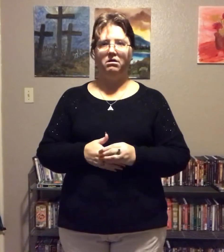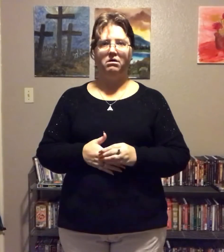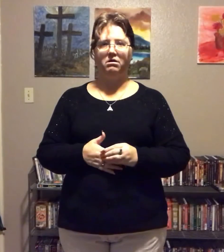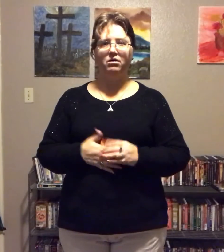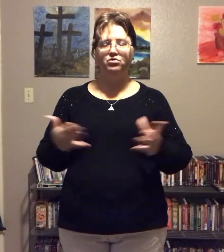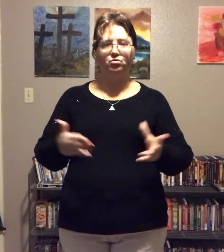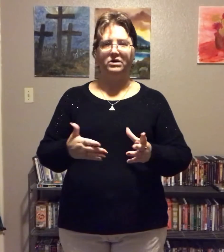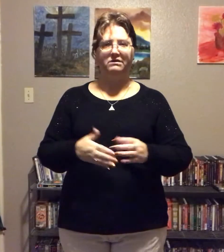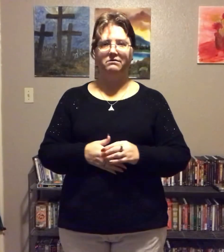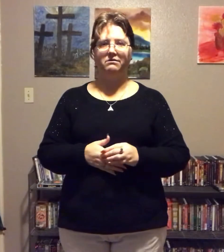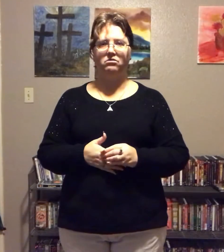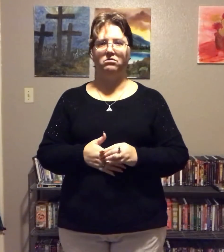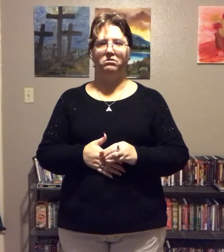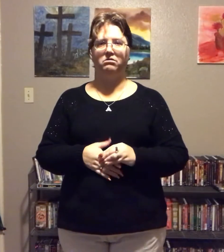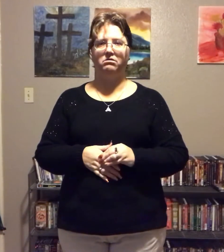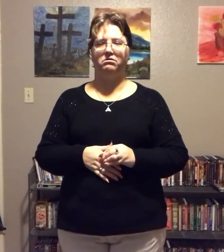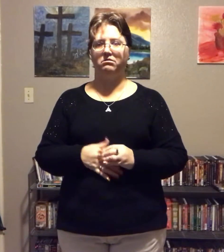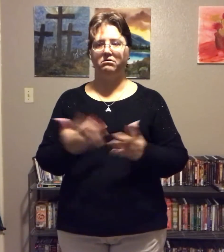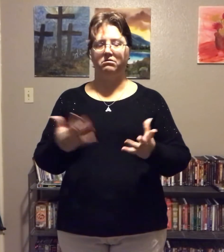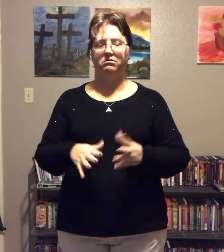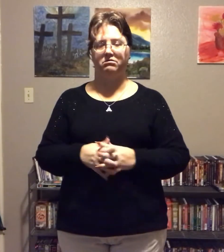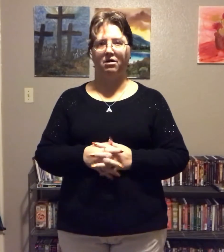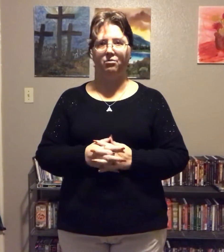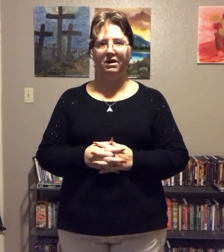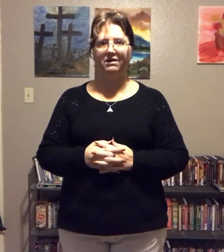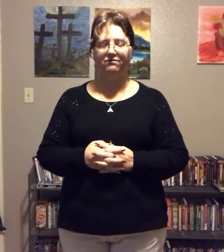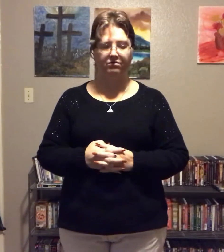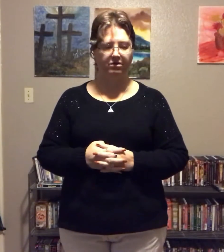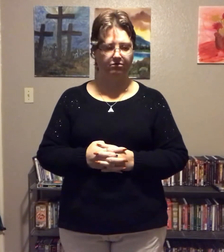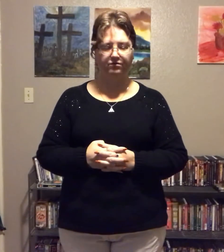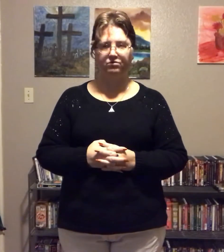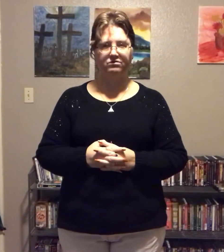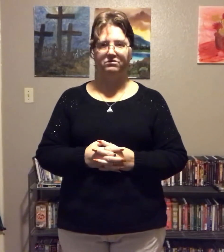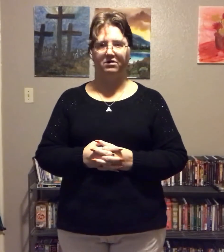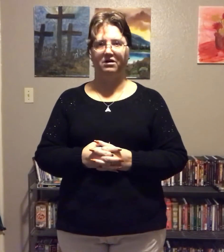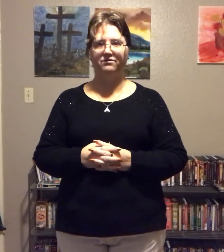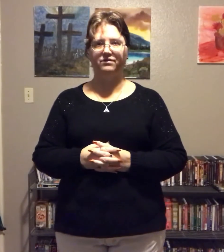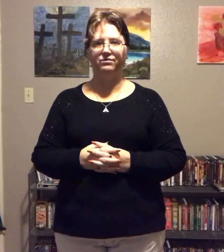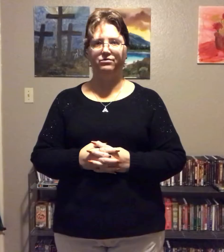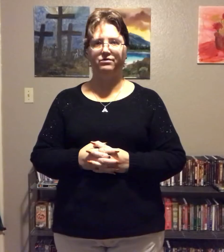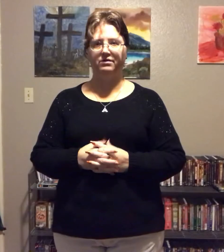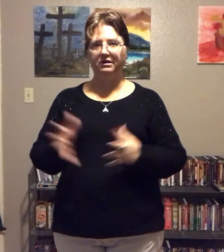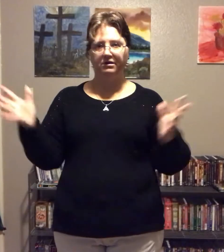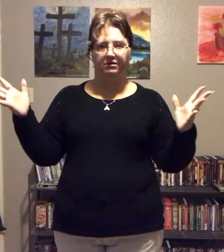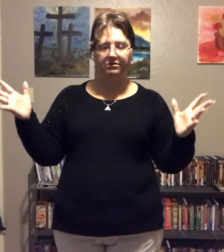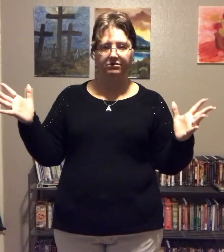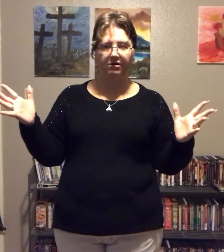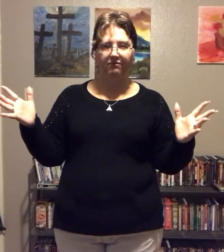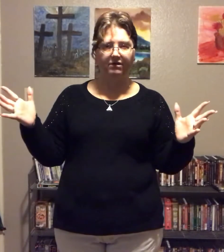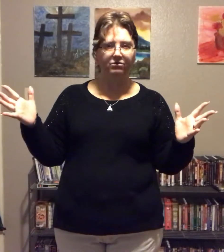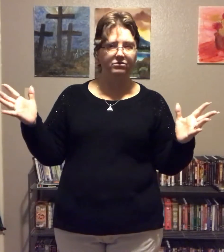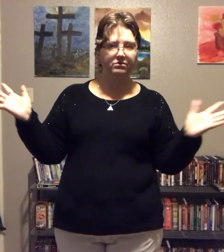No choice. It's not ready for other foods and solid foods. Sorry, folks.